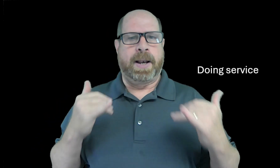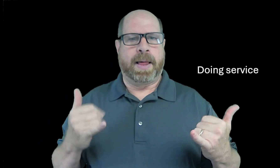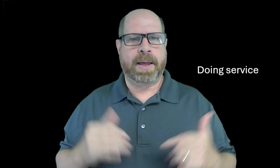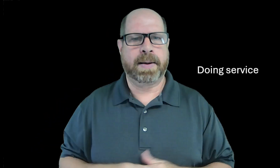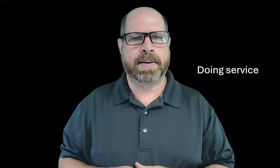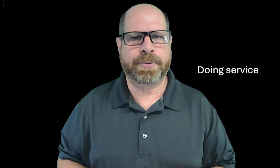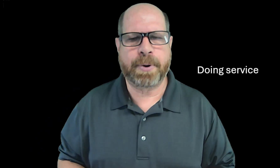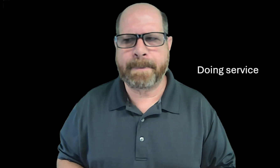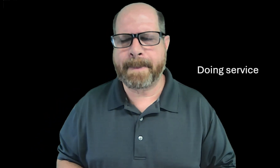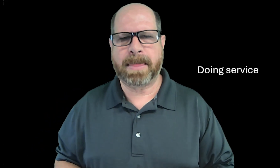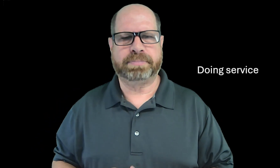today